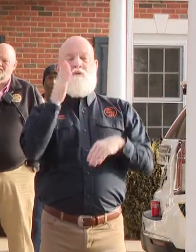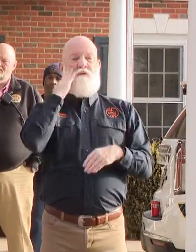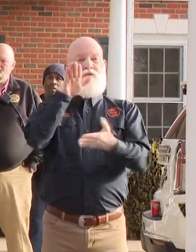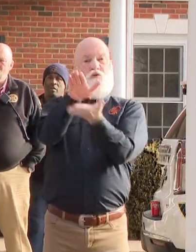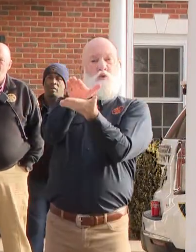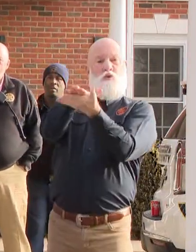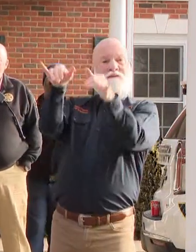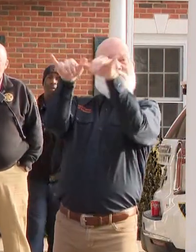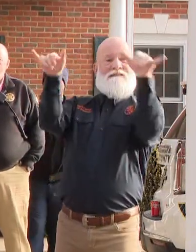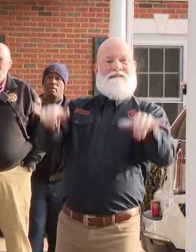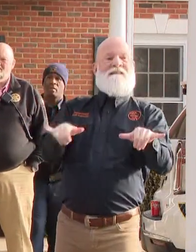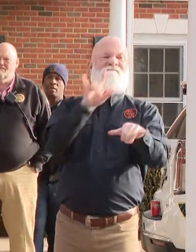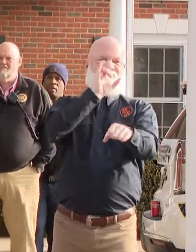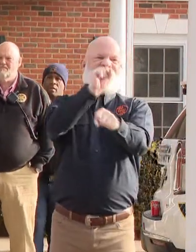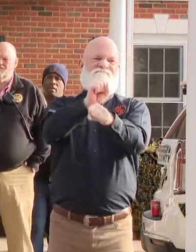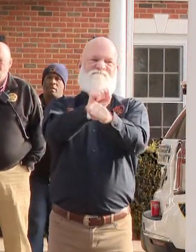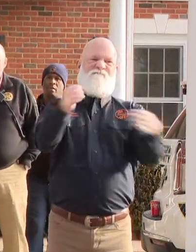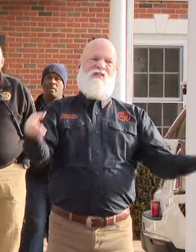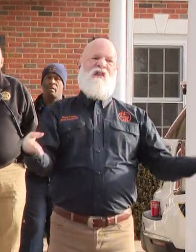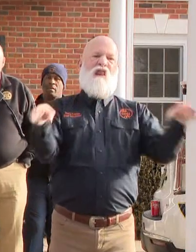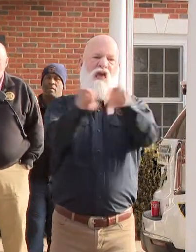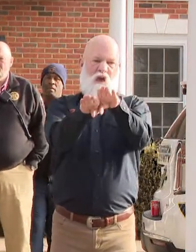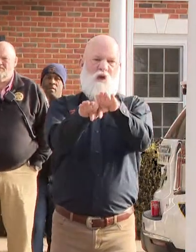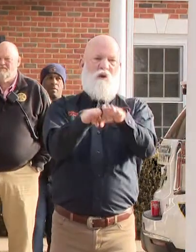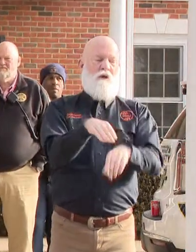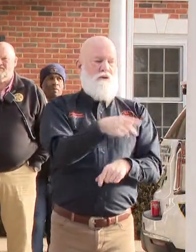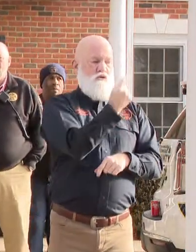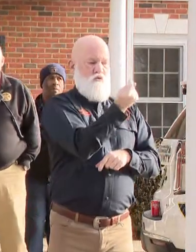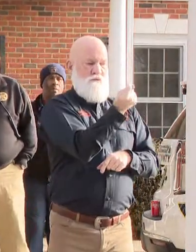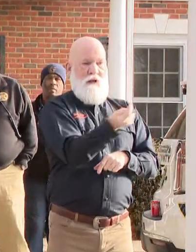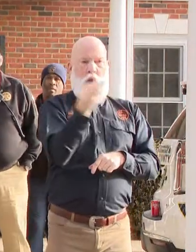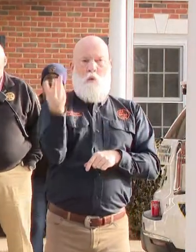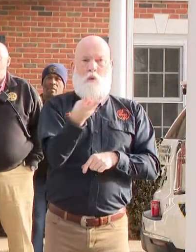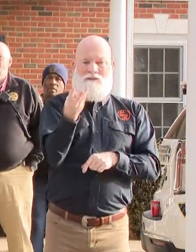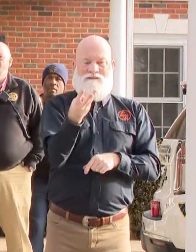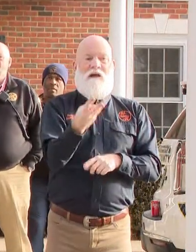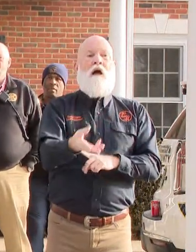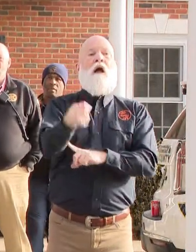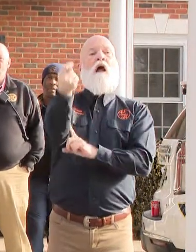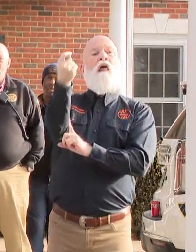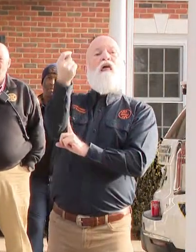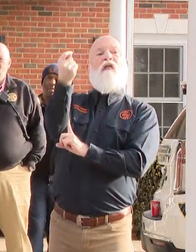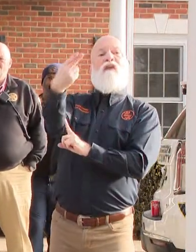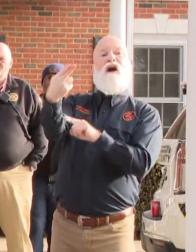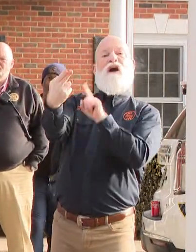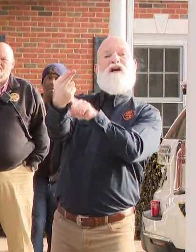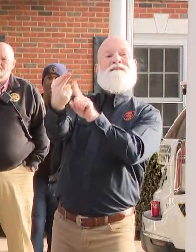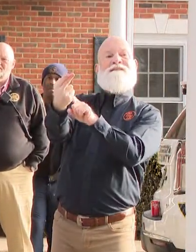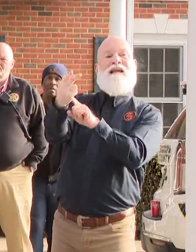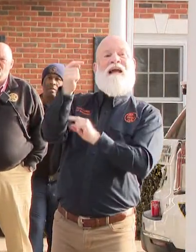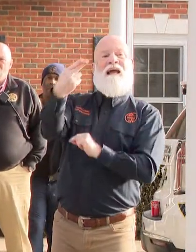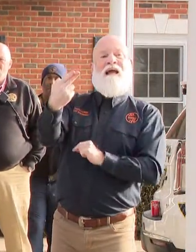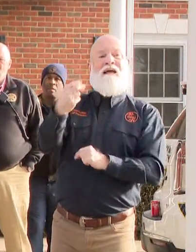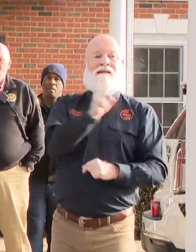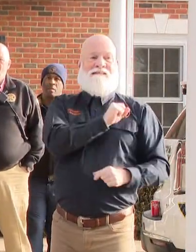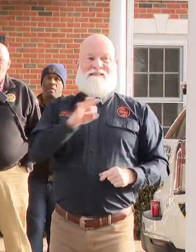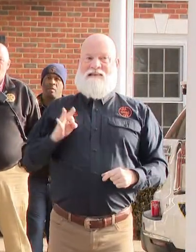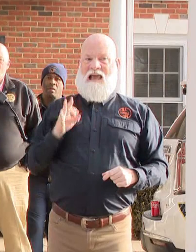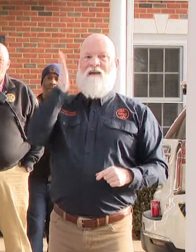Wednesday staff will report but it will remain closed to students. Beyond that there are a number of variables that will still